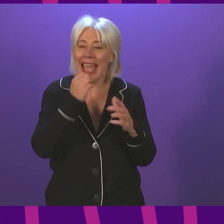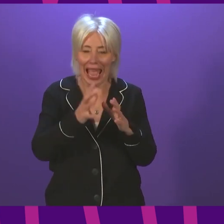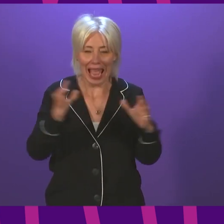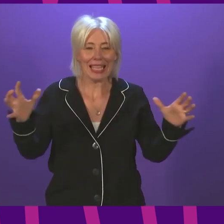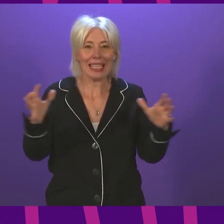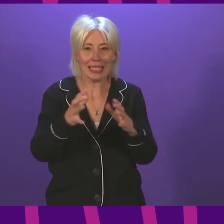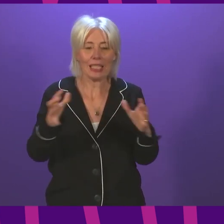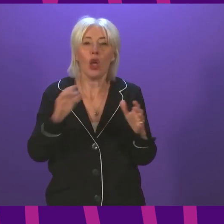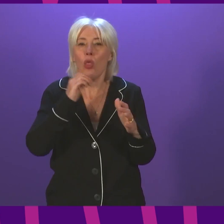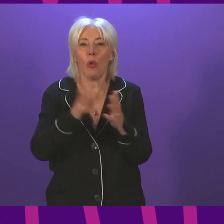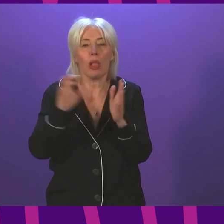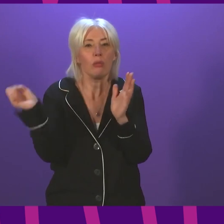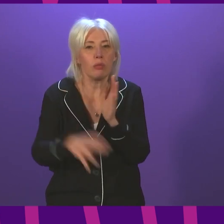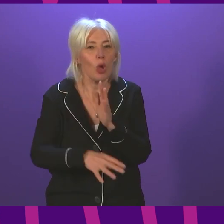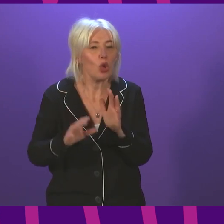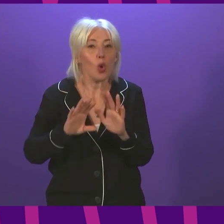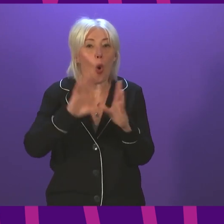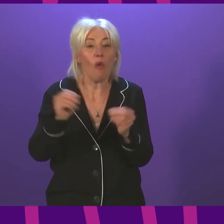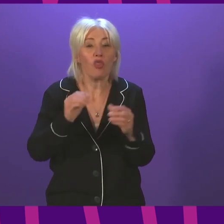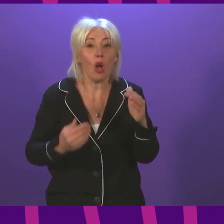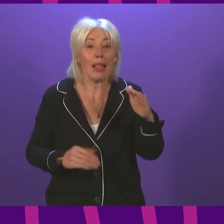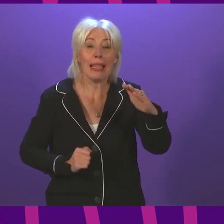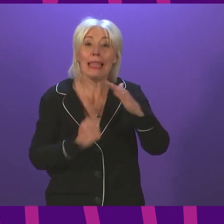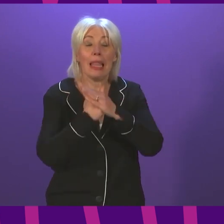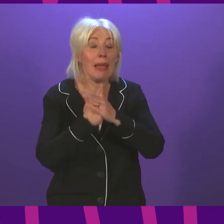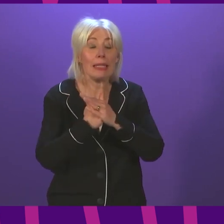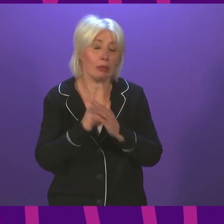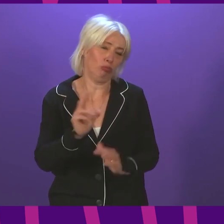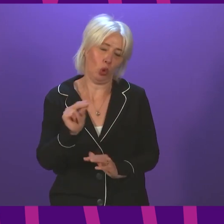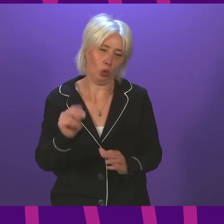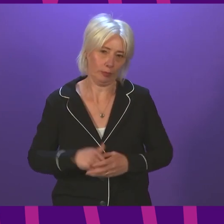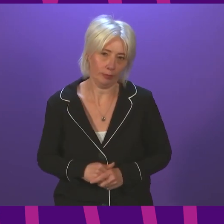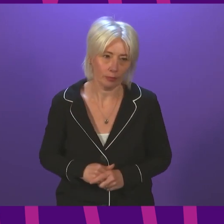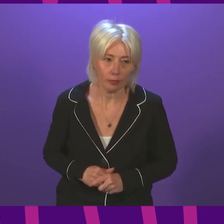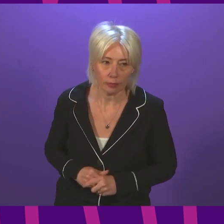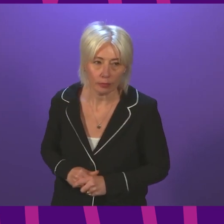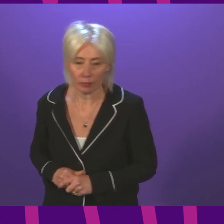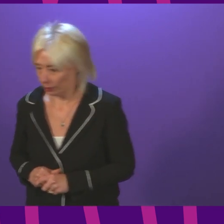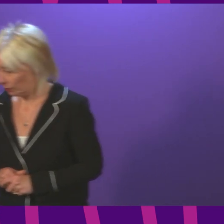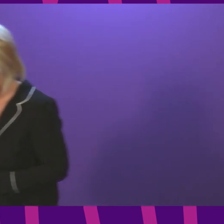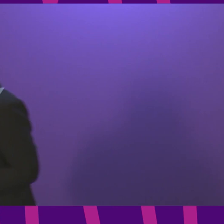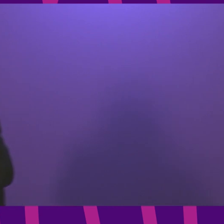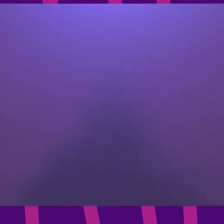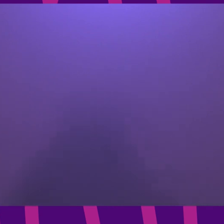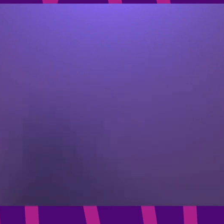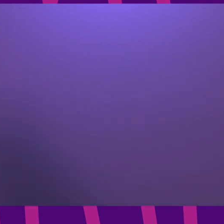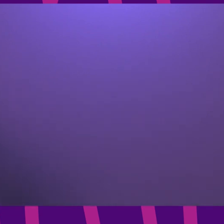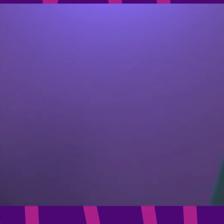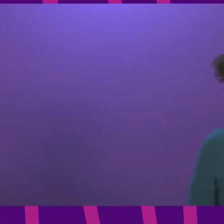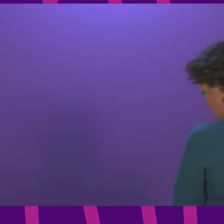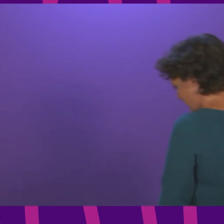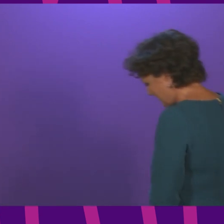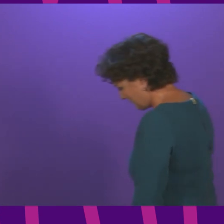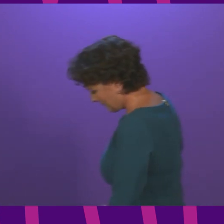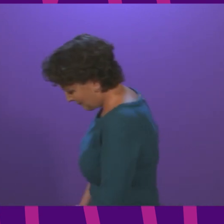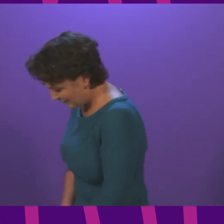were being removed so there is no overall limit on the size of events that can take place. Ross Greer to be followed by Karen Adam. Thank